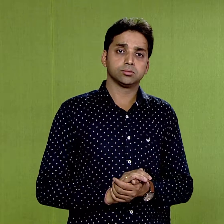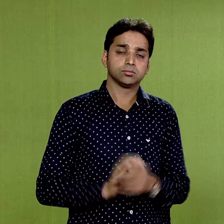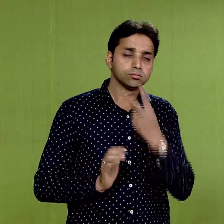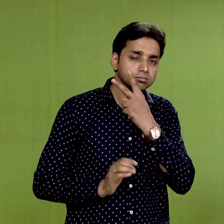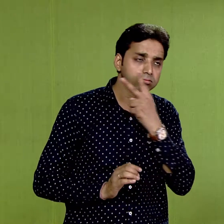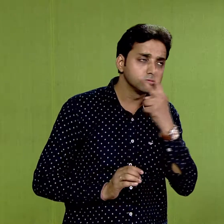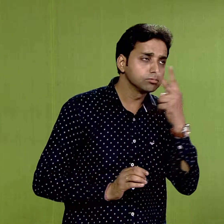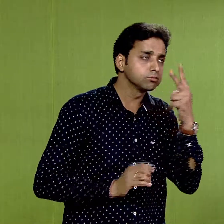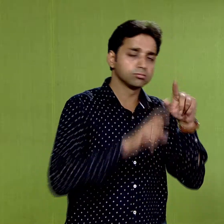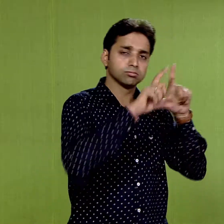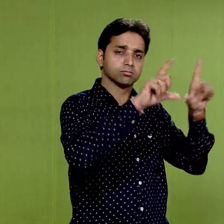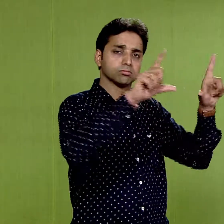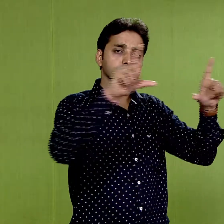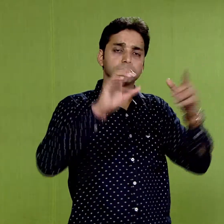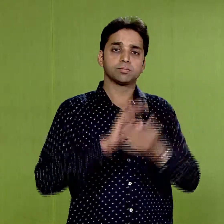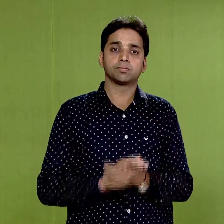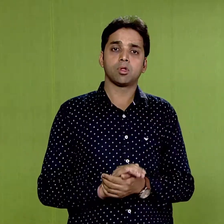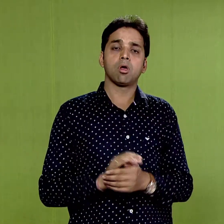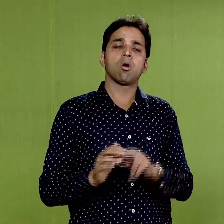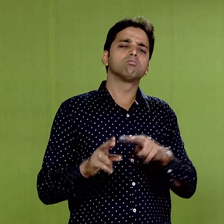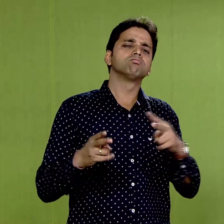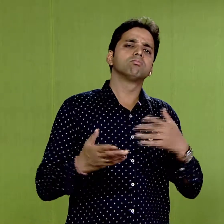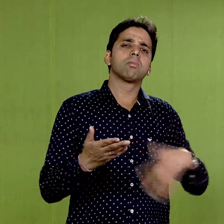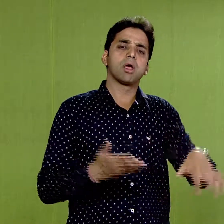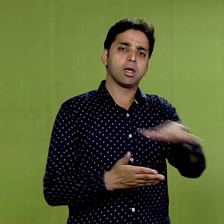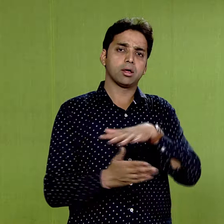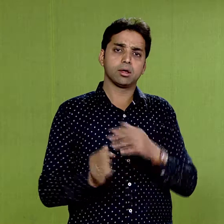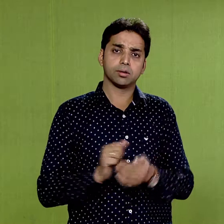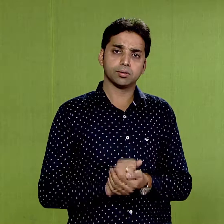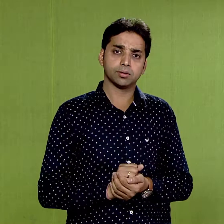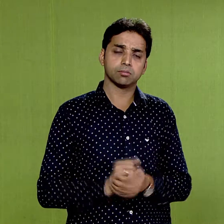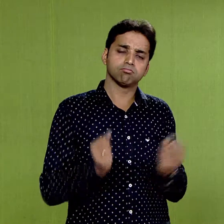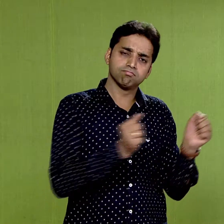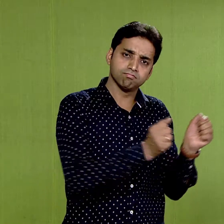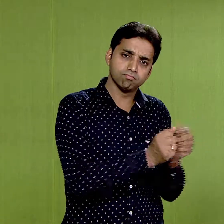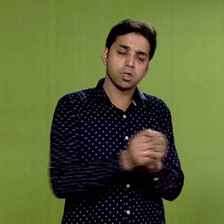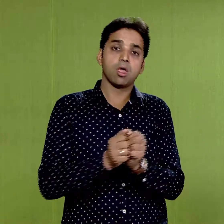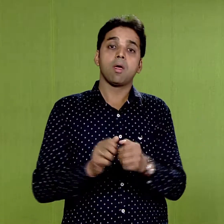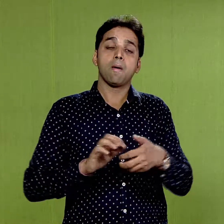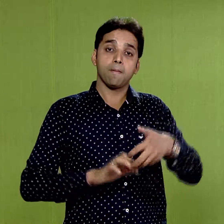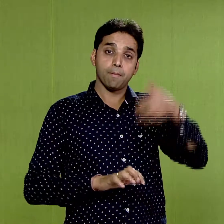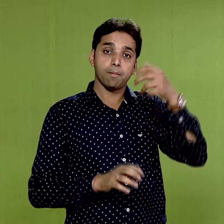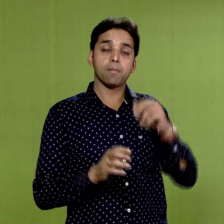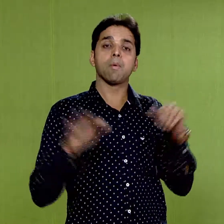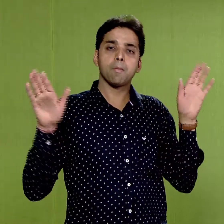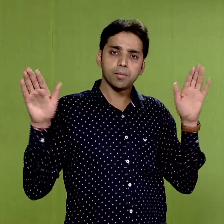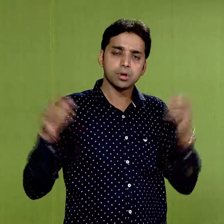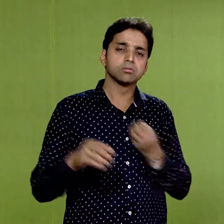together with all the many beasts, birds, and flowers of India.